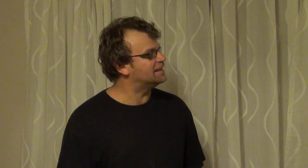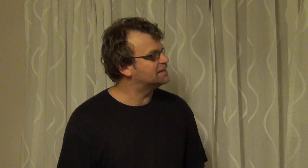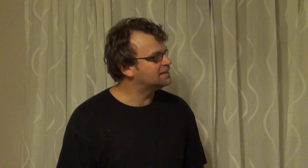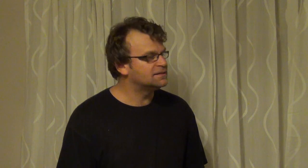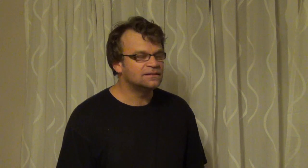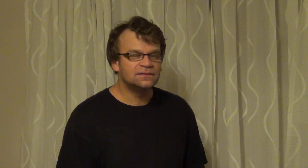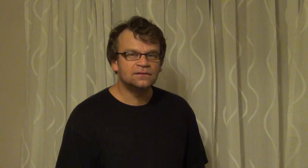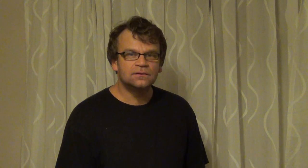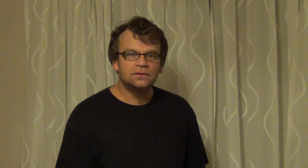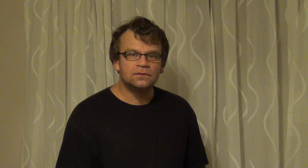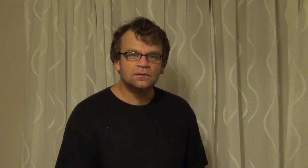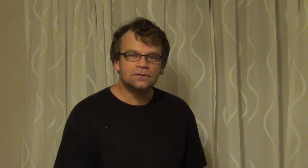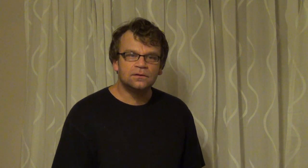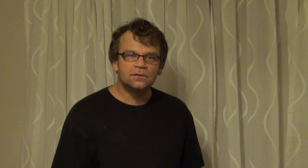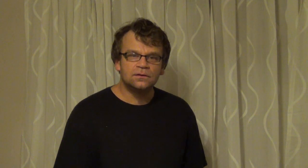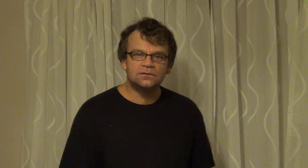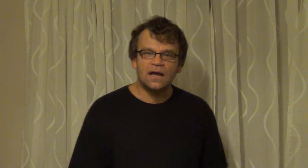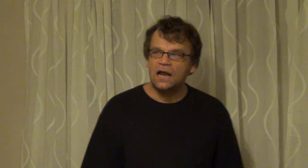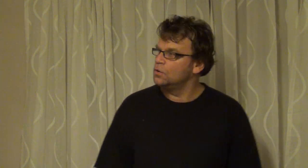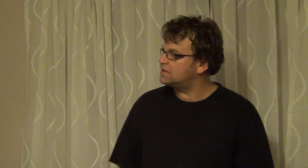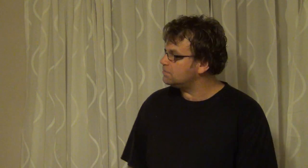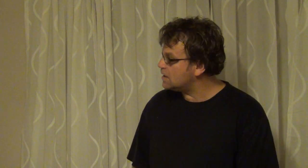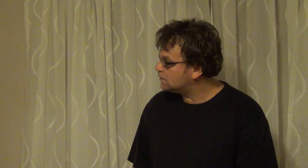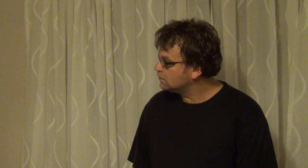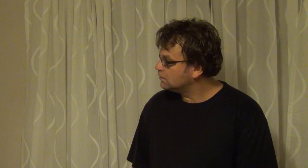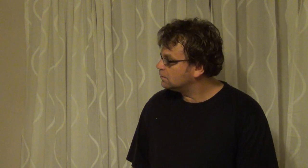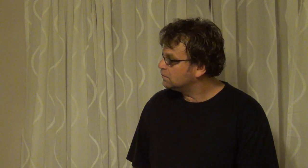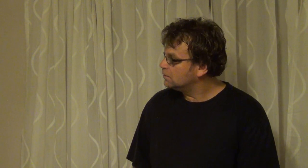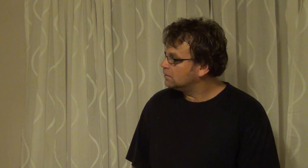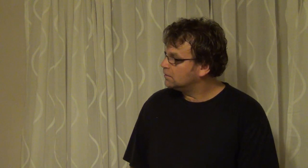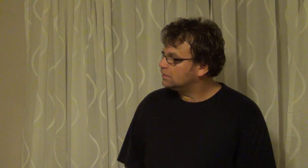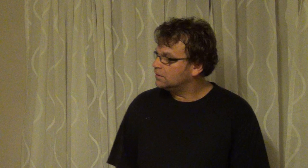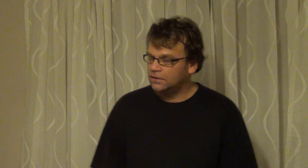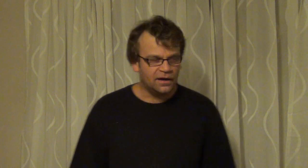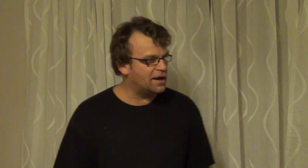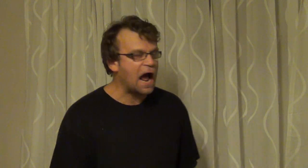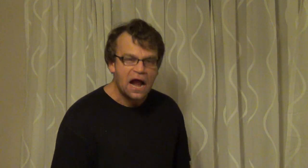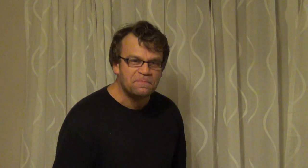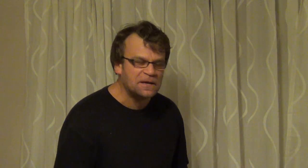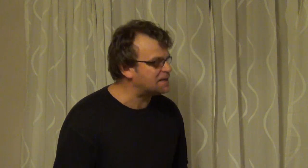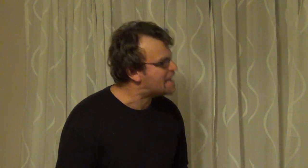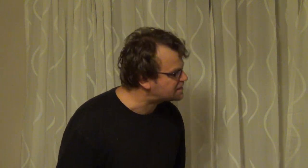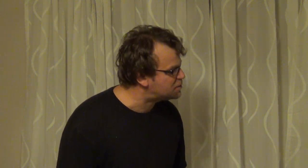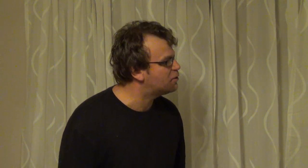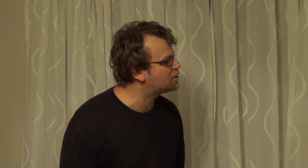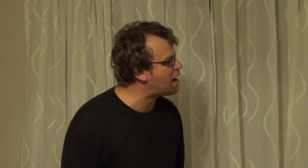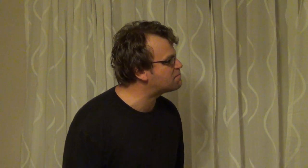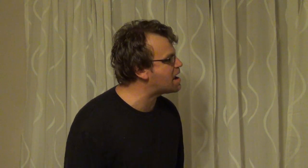the guy looks at me and I repeated yes you heard right me